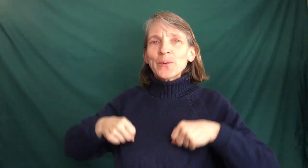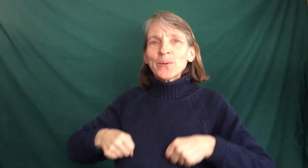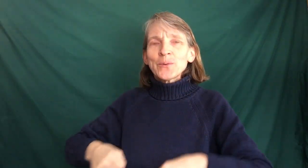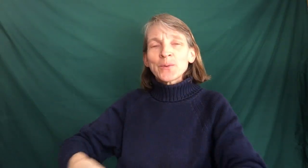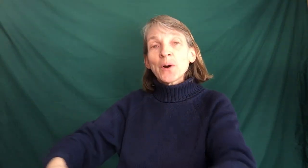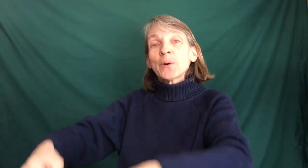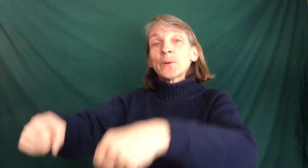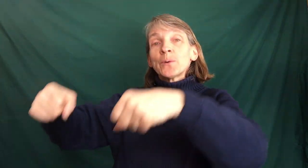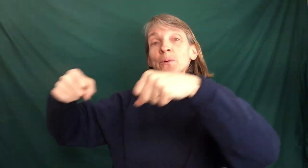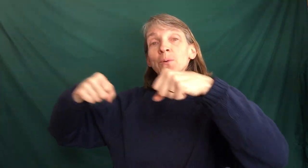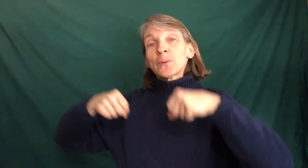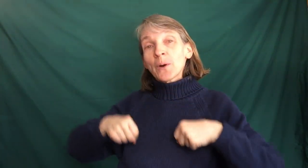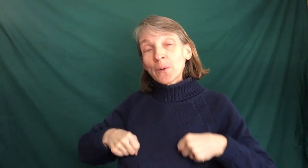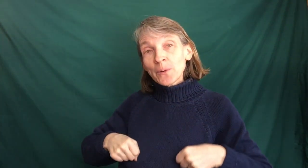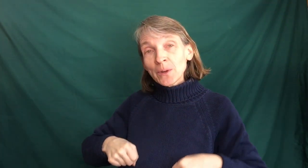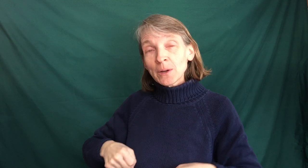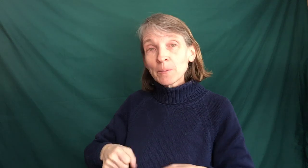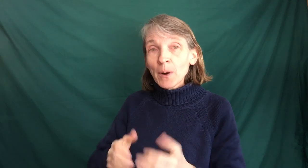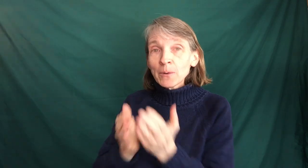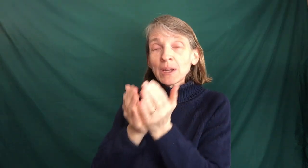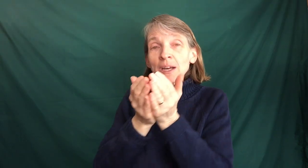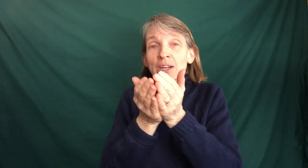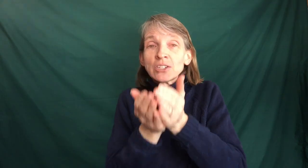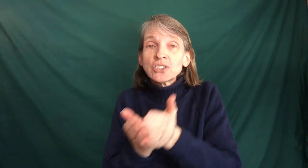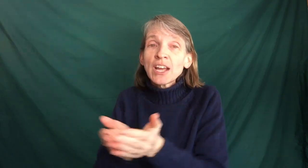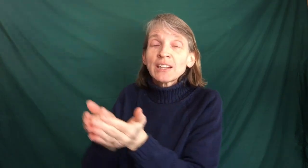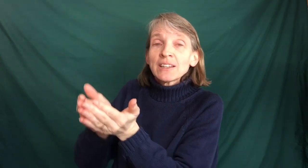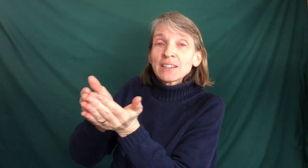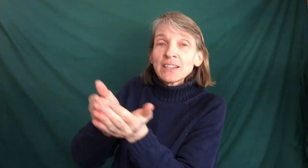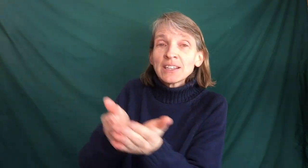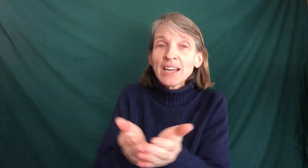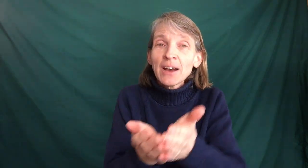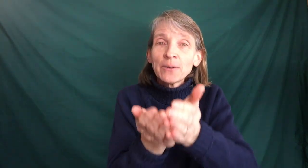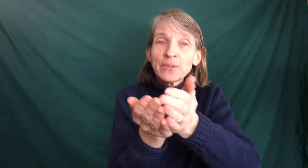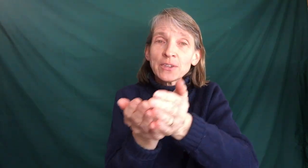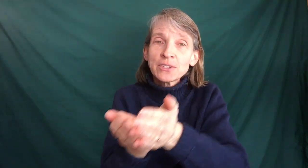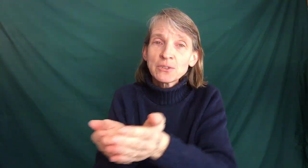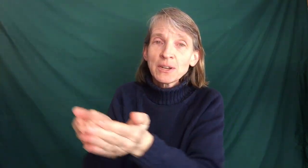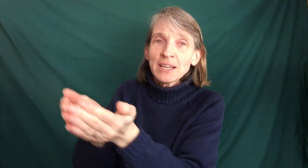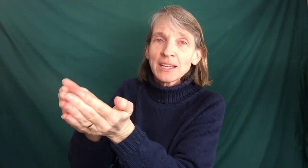row row your boat gently down the stream.